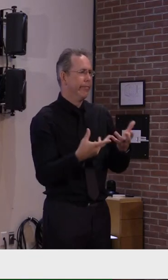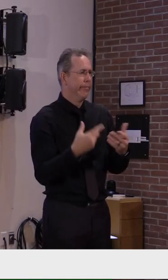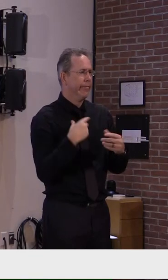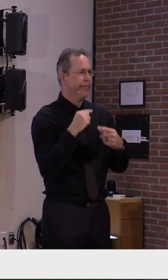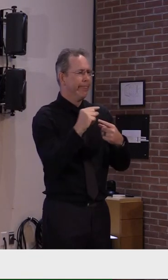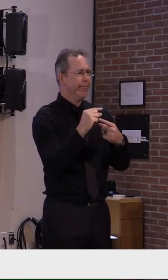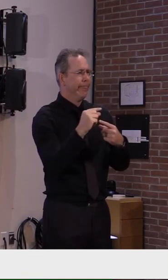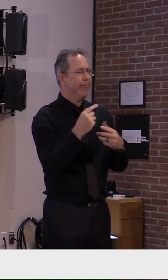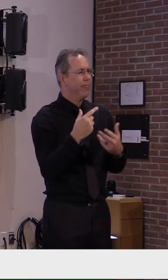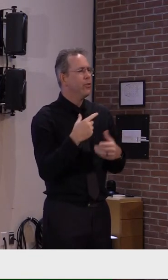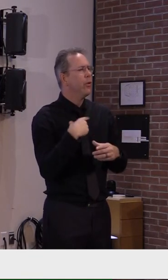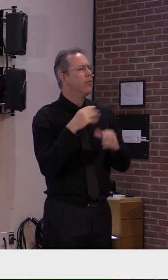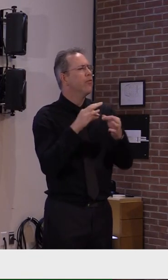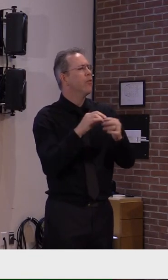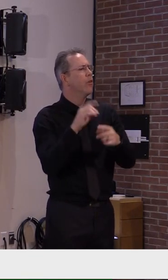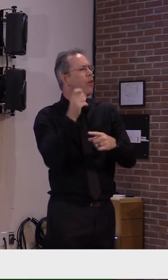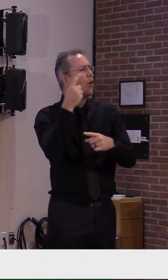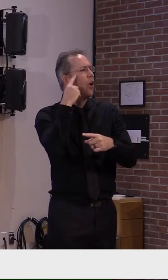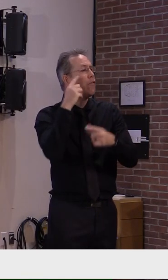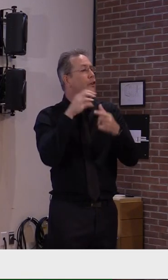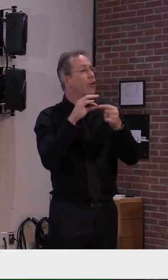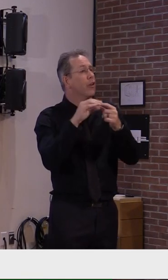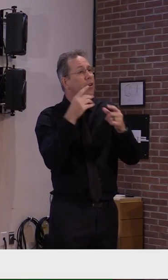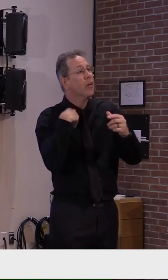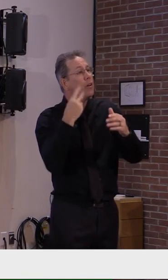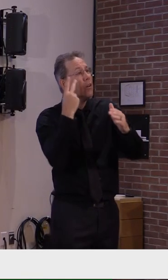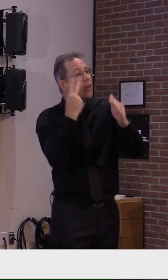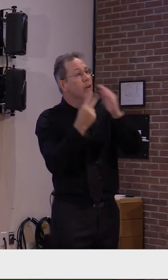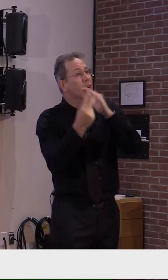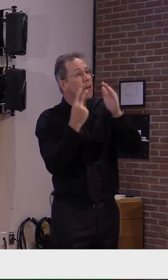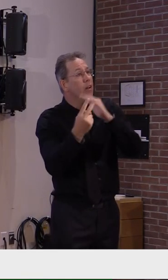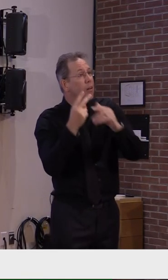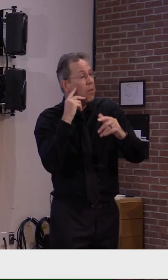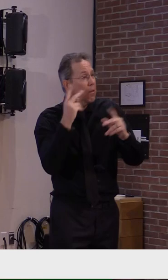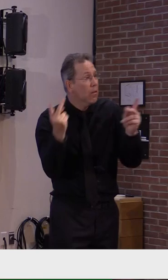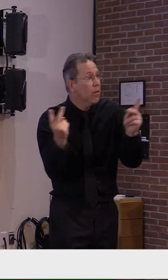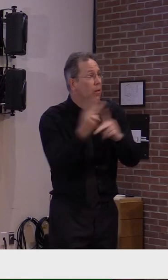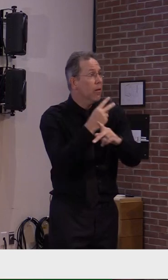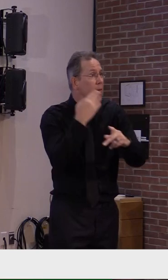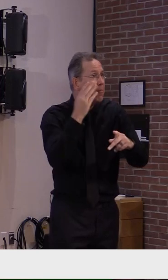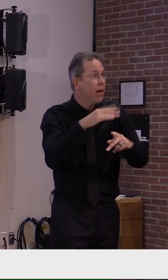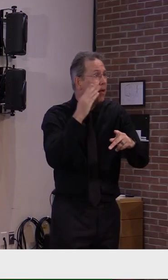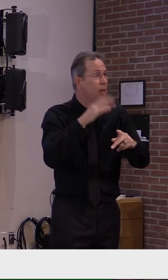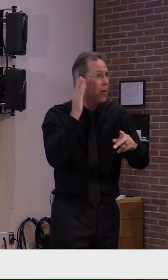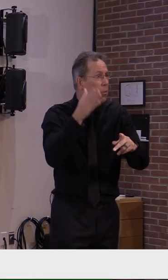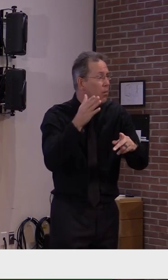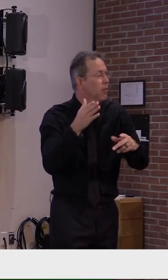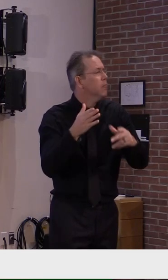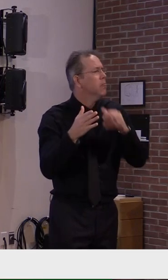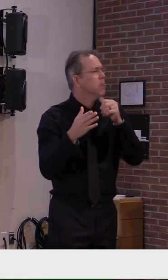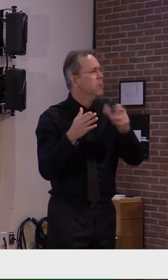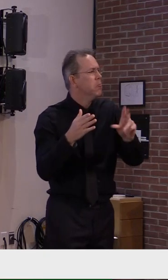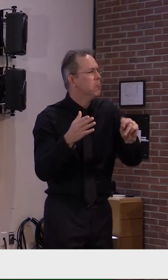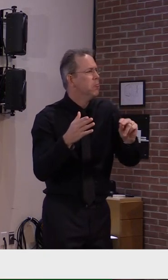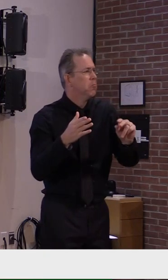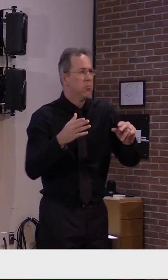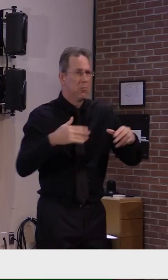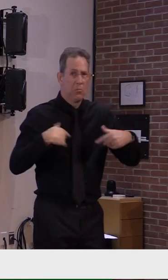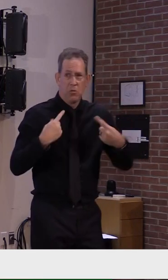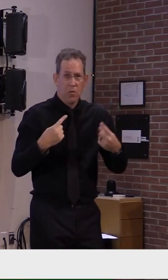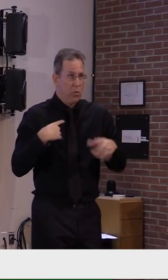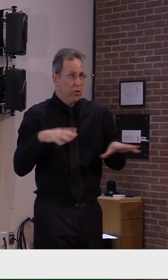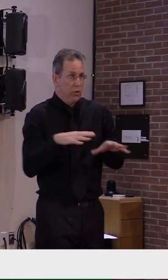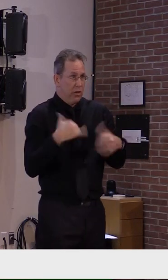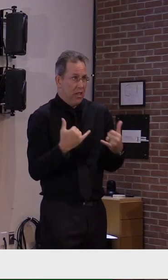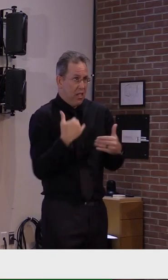is not inevitable for us. It is truly in our hands and our actions today, our actions tomorrow will determine what in fact our